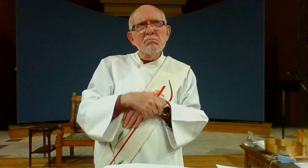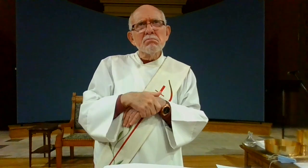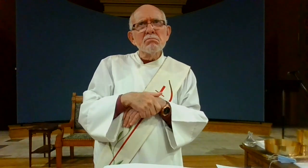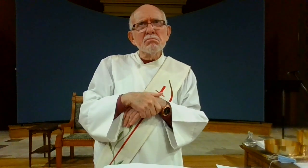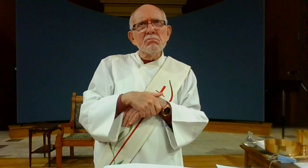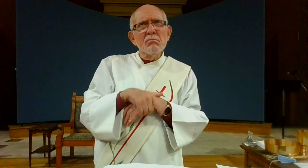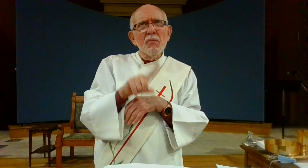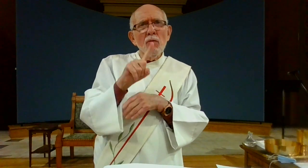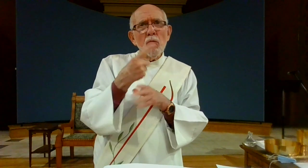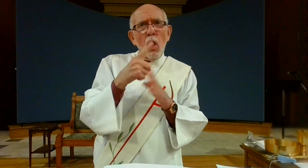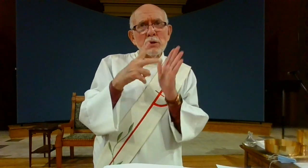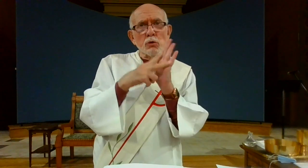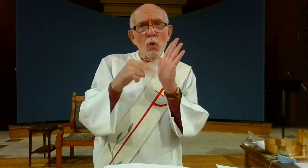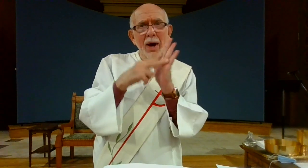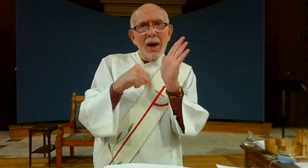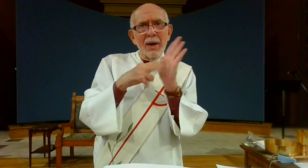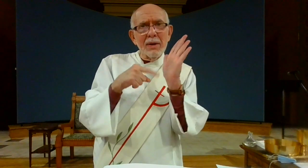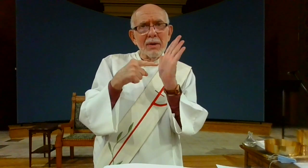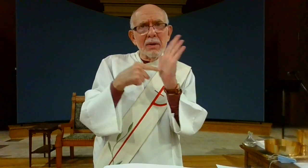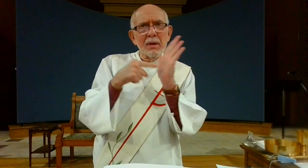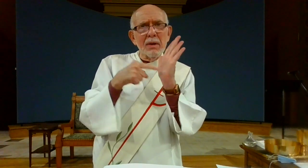So I thought about that In our first reading